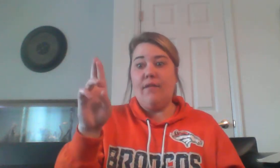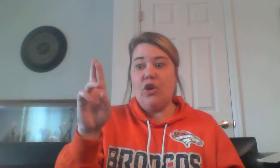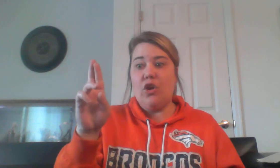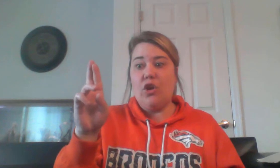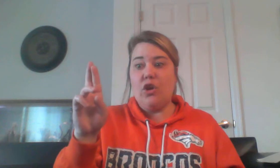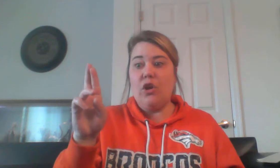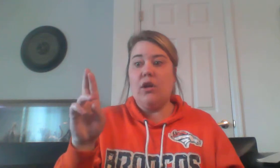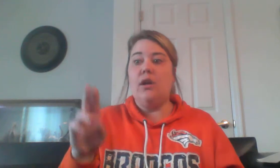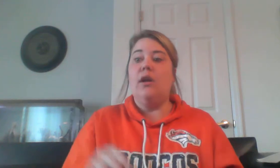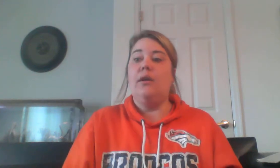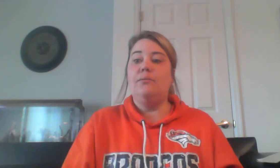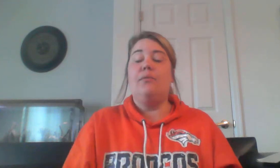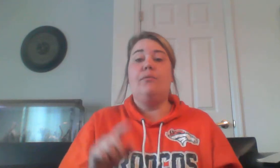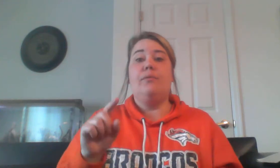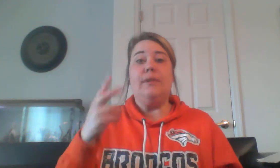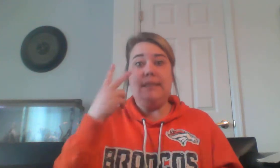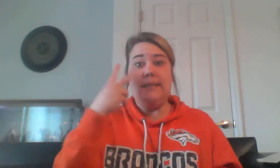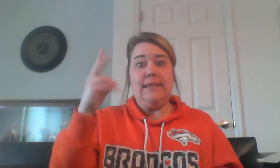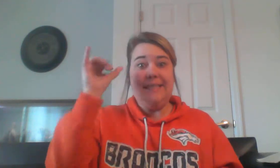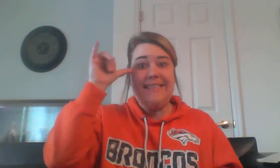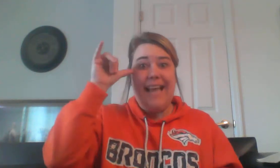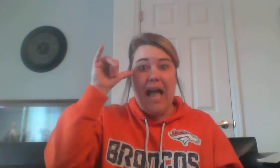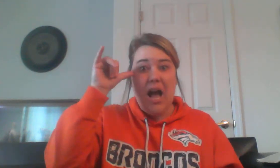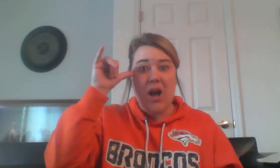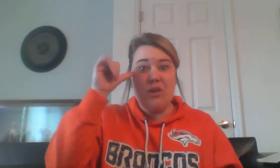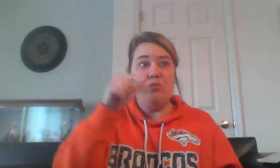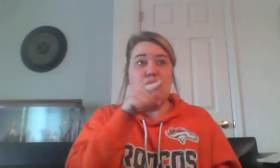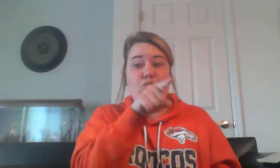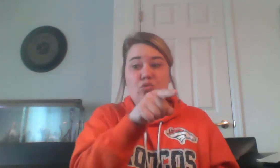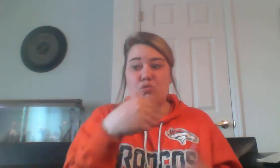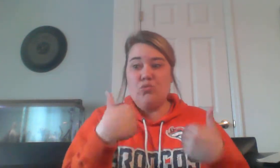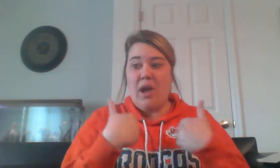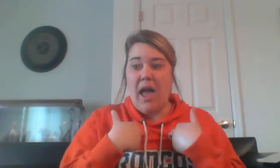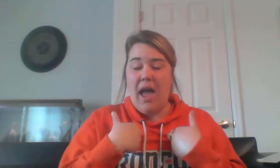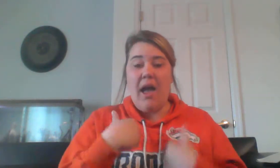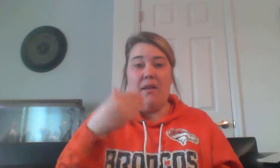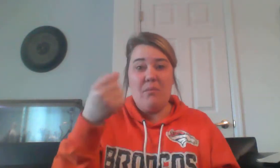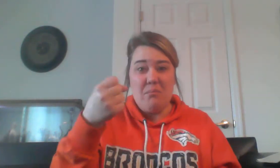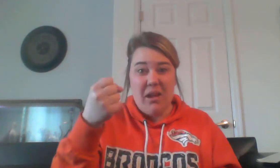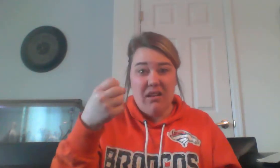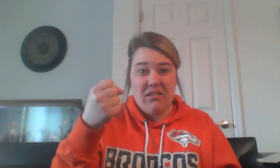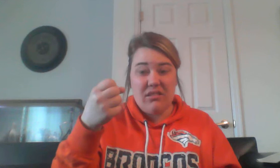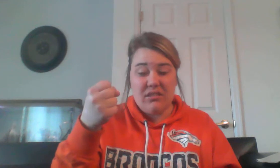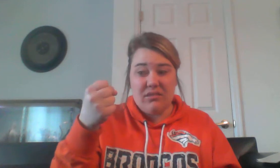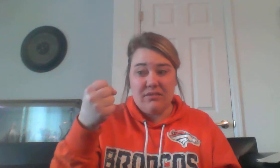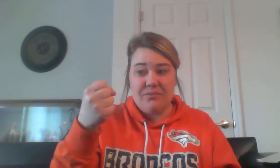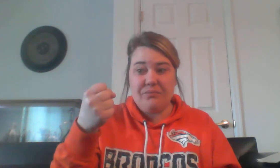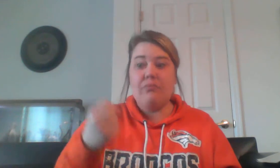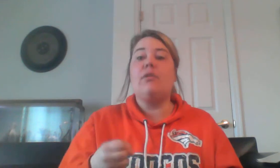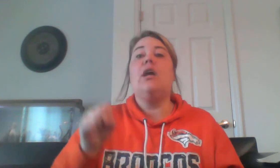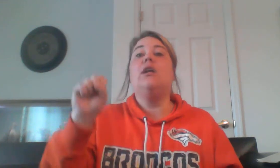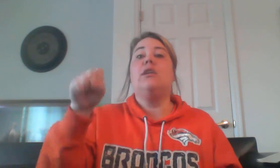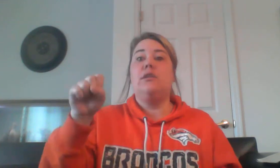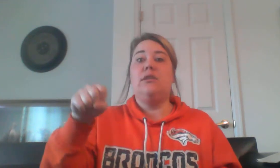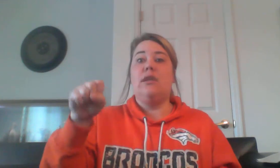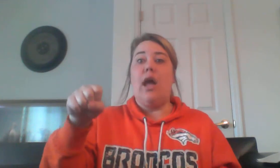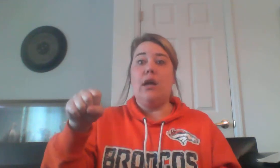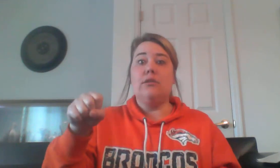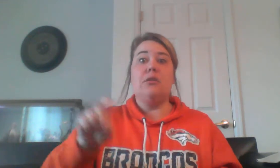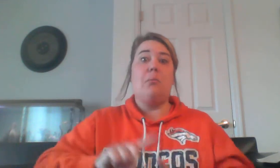Okay, well, that's a good question. Yeah, you saw how I did that. Even still, you cannot take this on your... I'm trying to protect you.